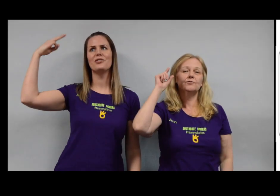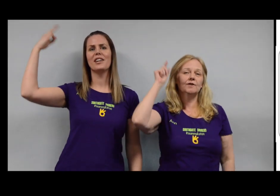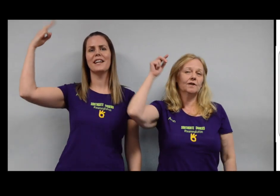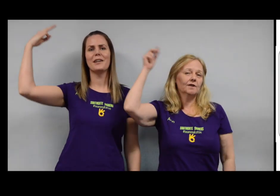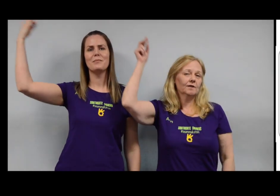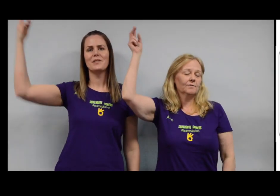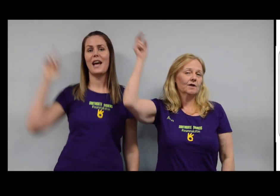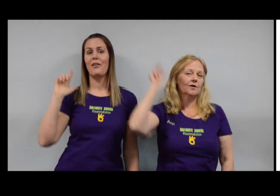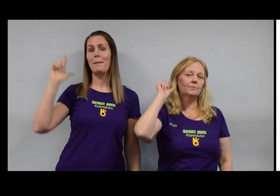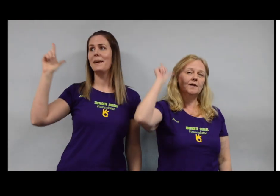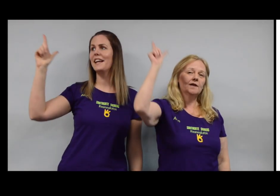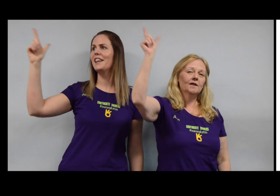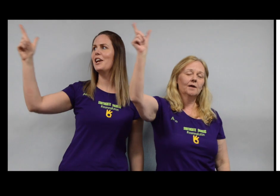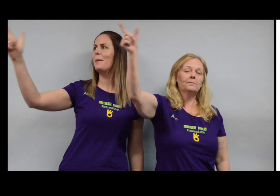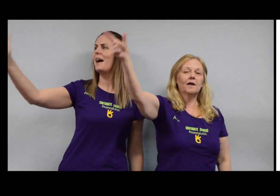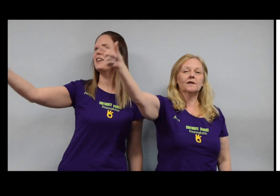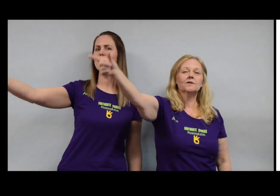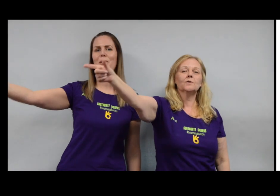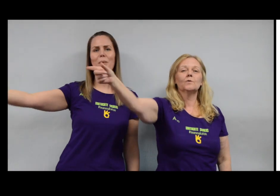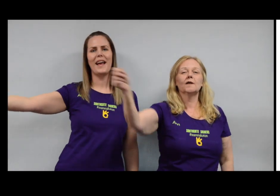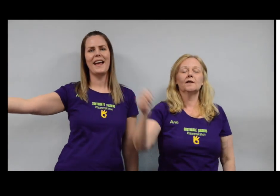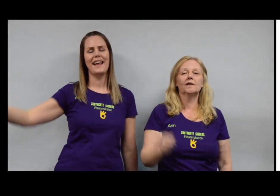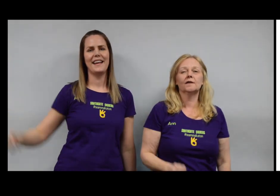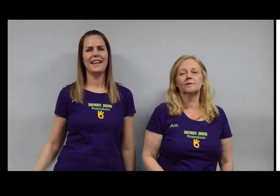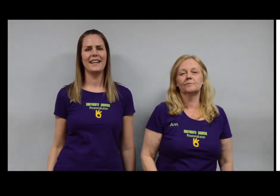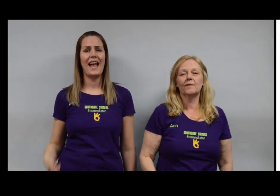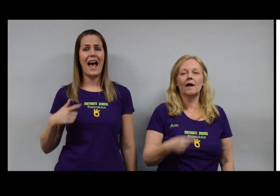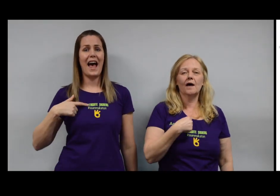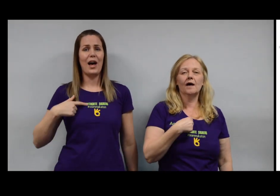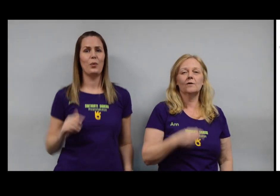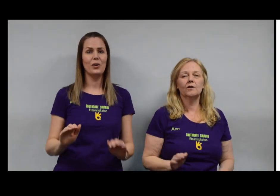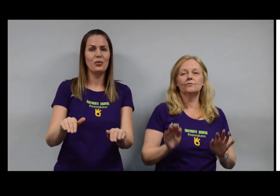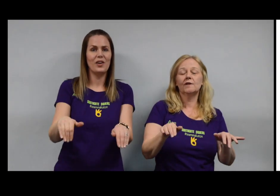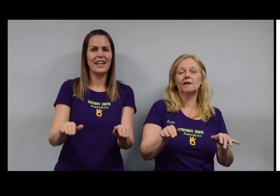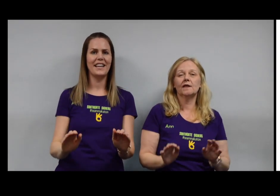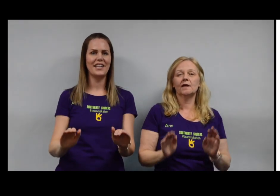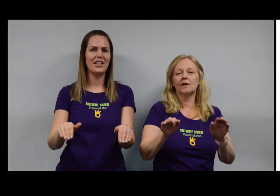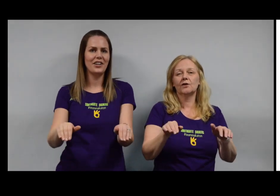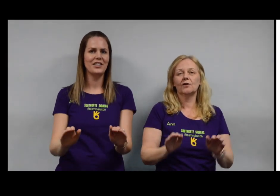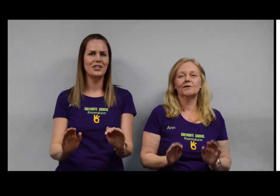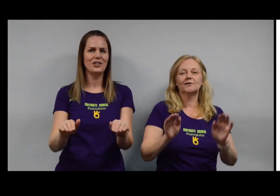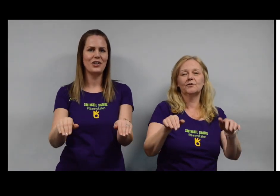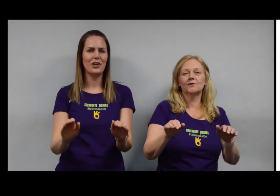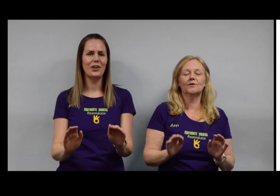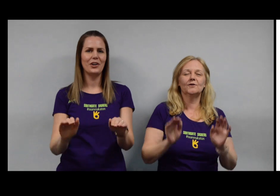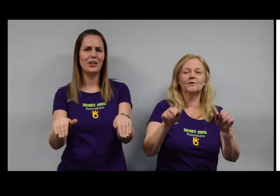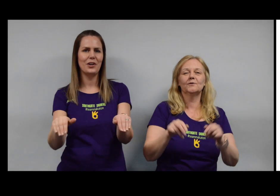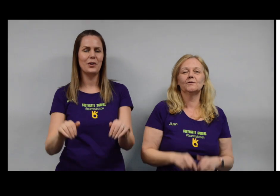dreams are a million miles away I will reassure you